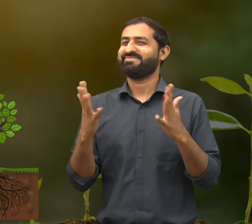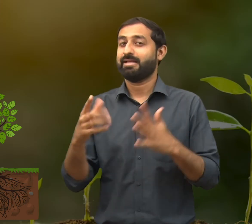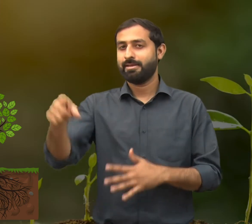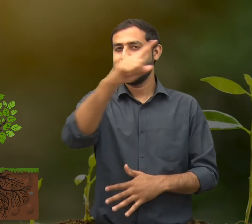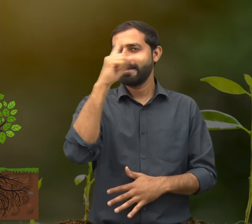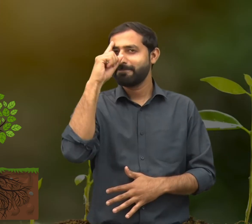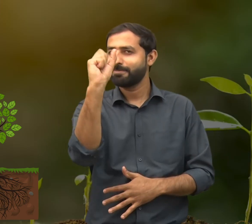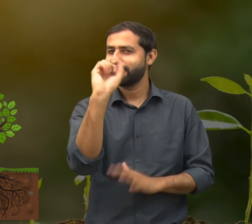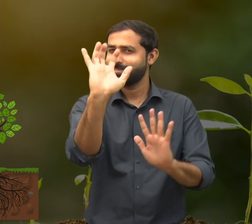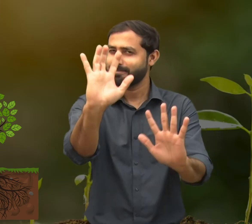need sunlight.